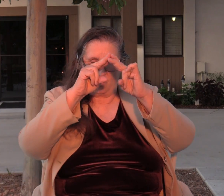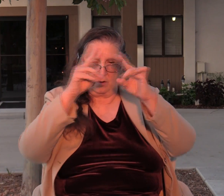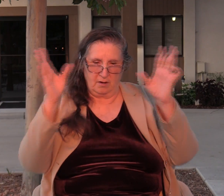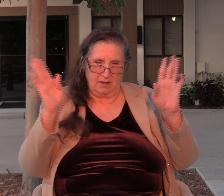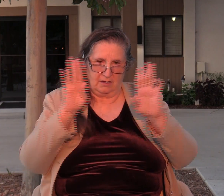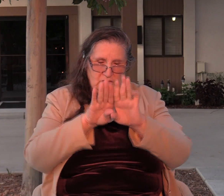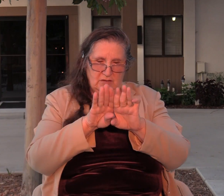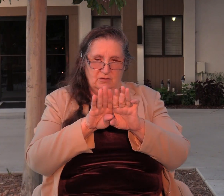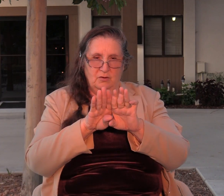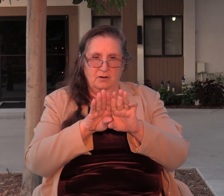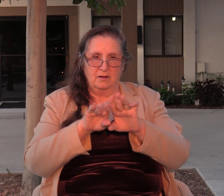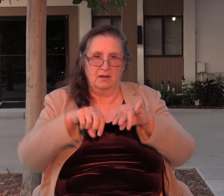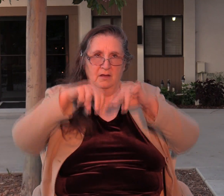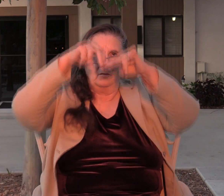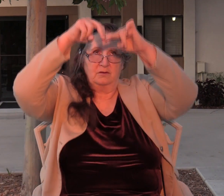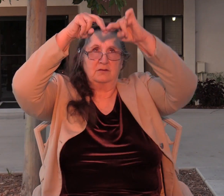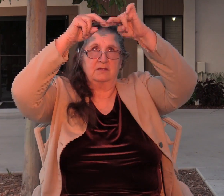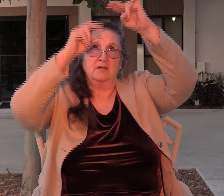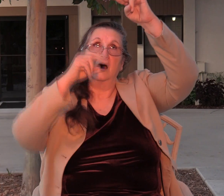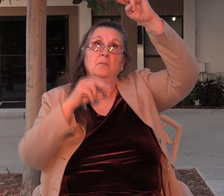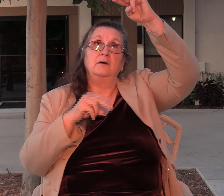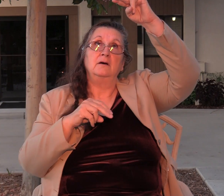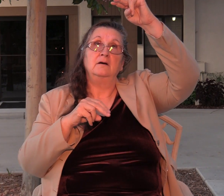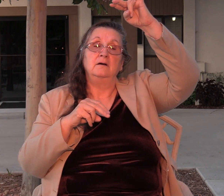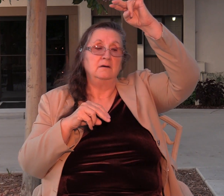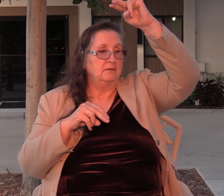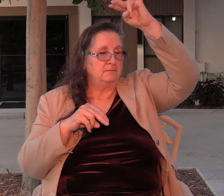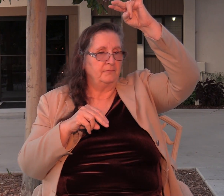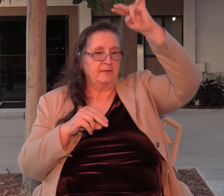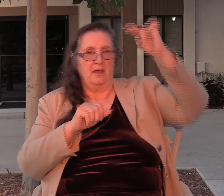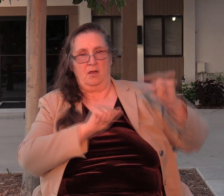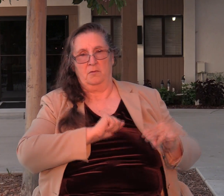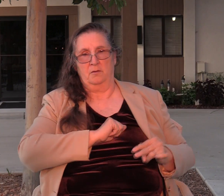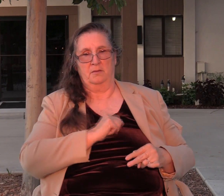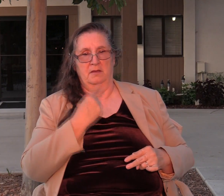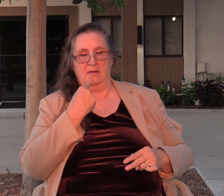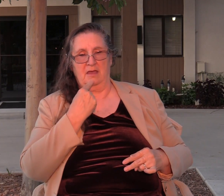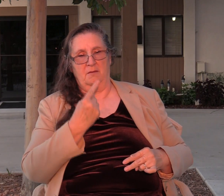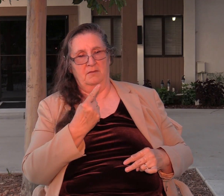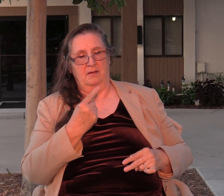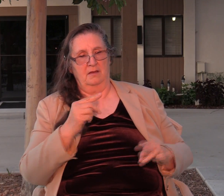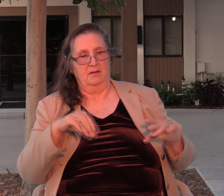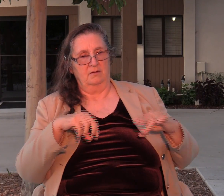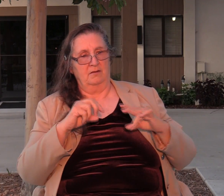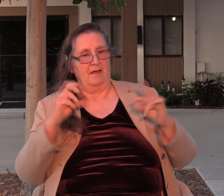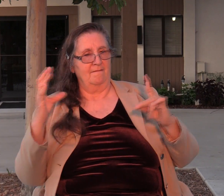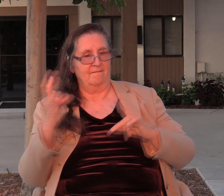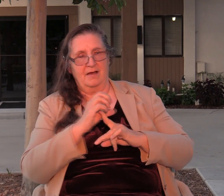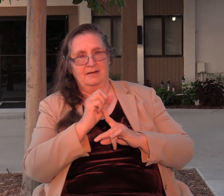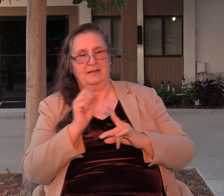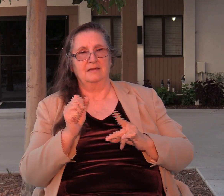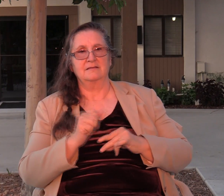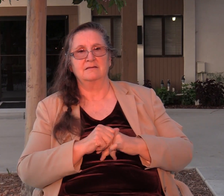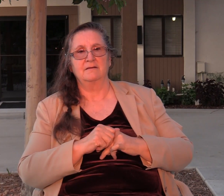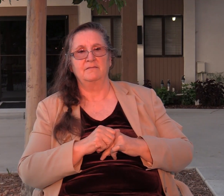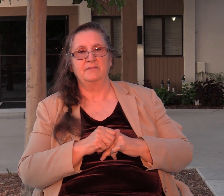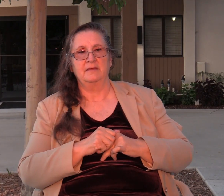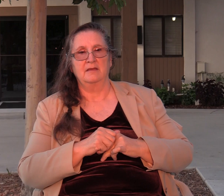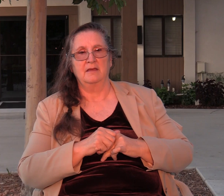went up to the top of the tower. So Abimelech came as far as the tower and fought against it and he drew near the door of the tower to